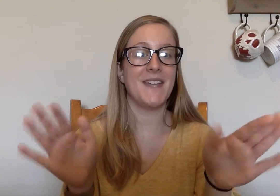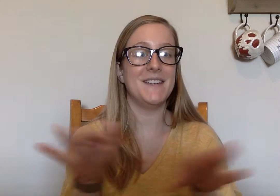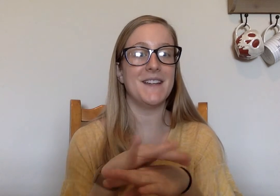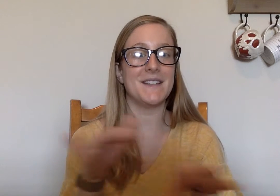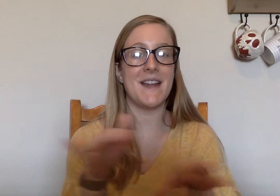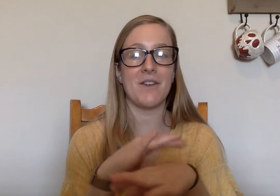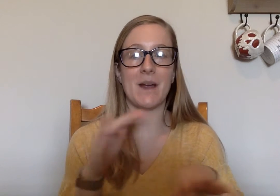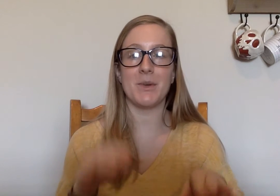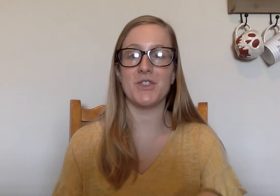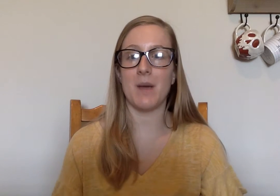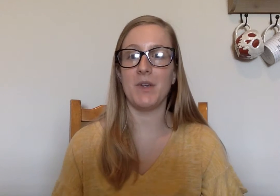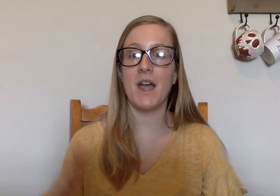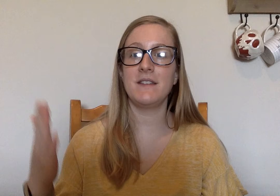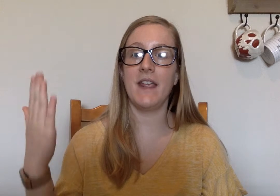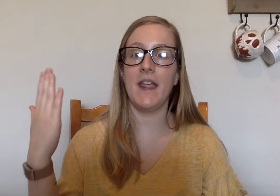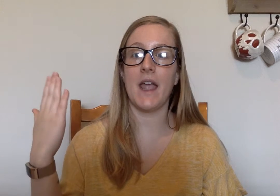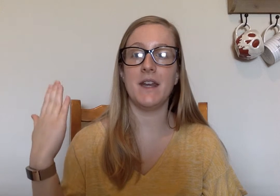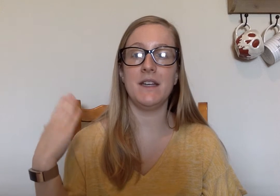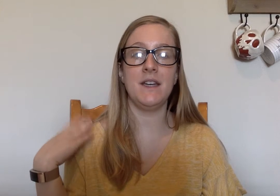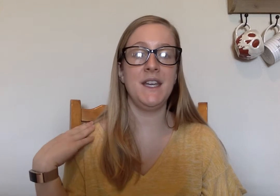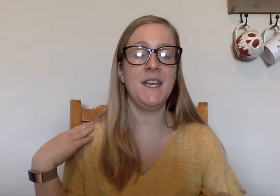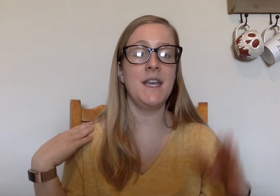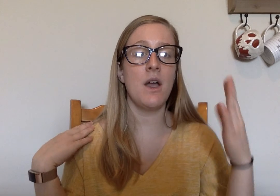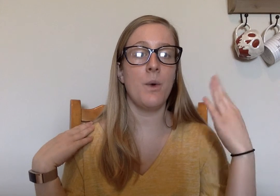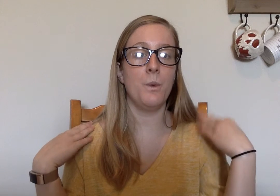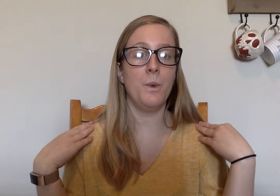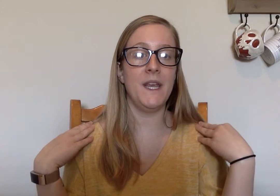Does not rhyme. Good job, you guys. And me. We.